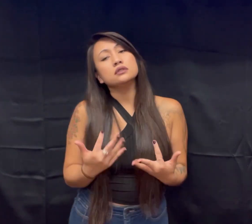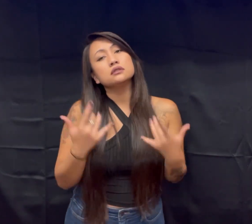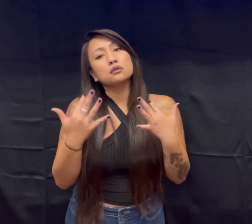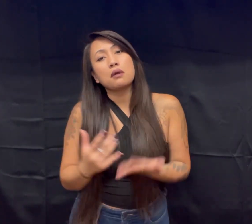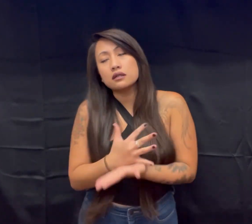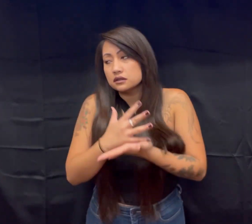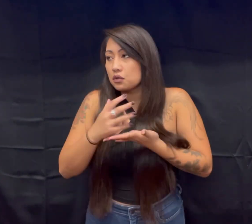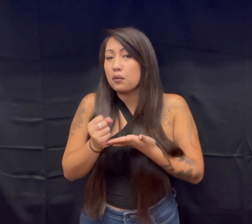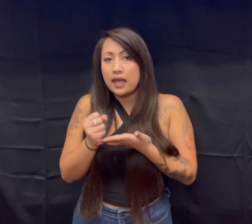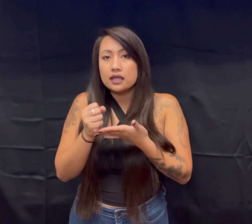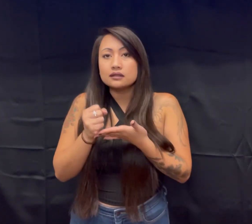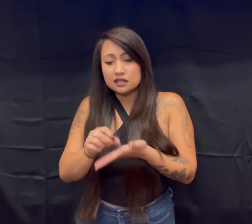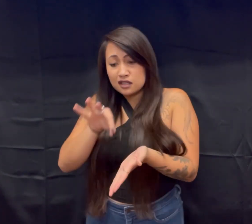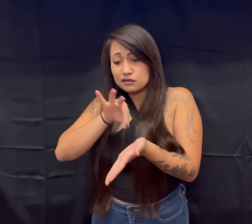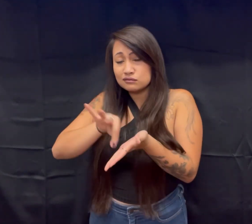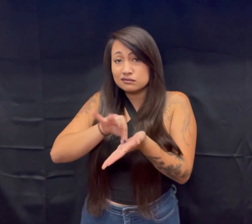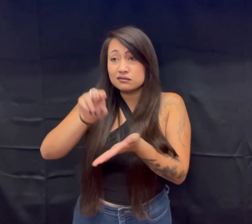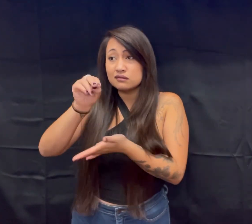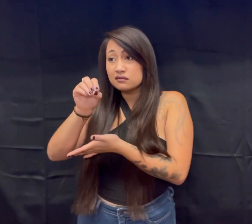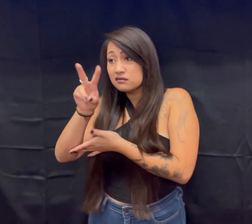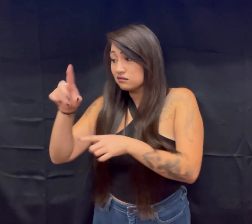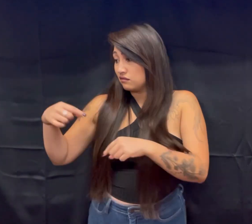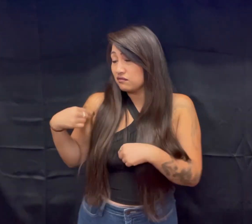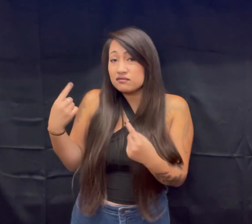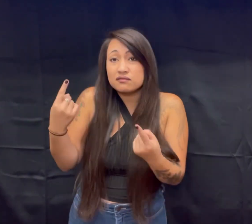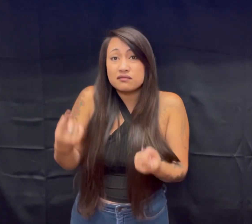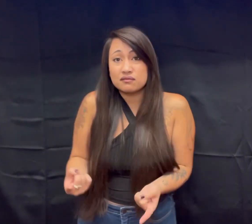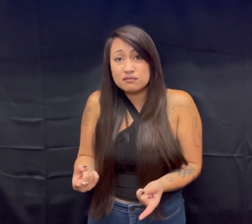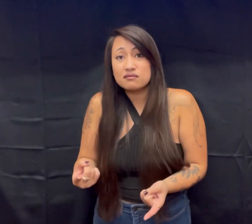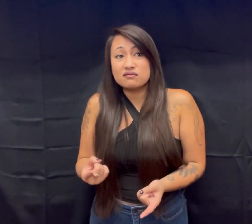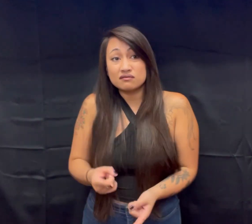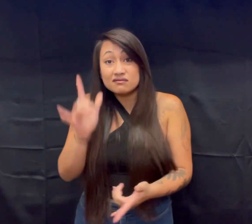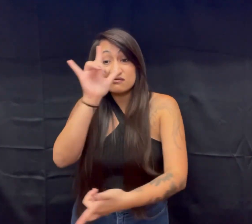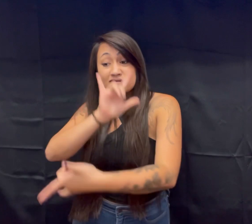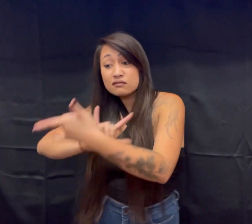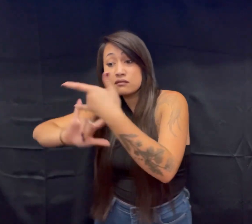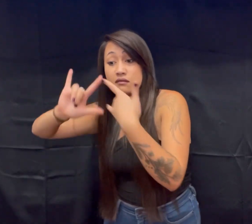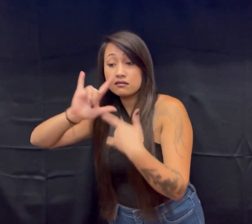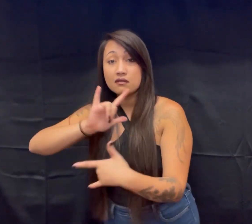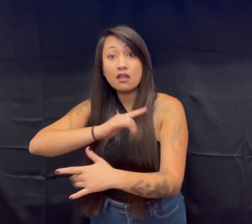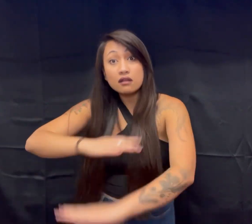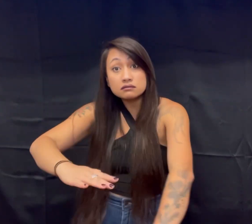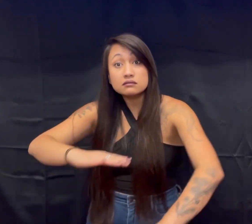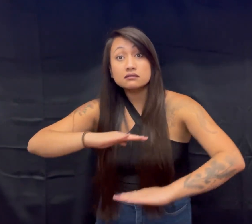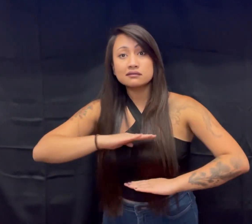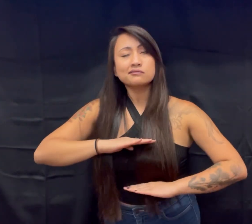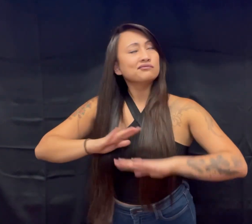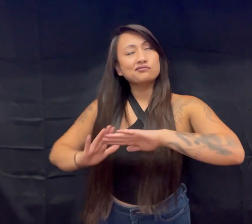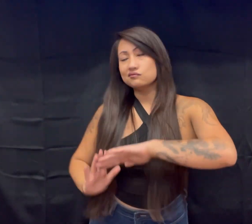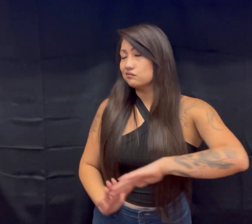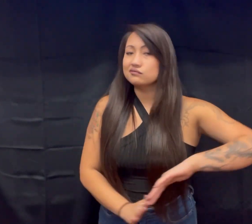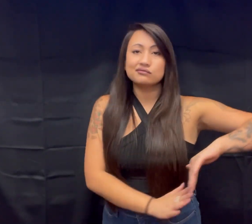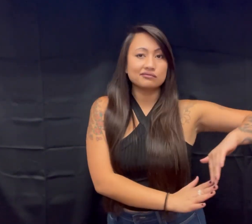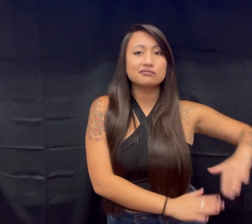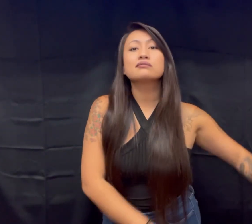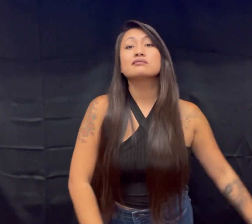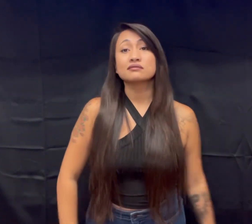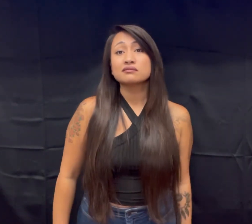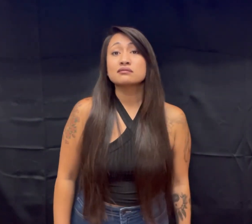Waiting around his alice And counting that this is November It's loving as good as they say Now I'm